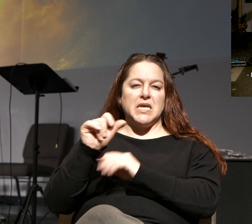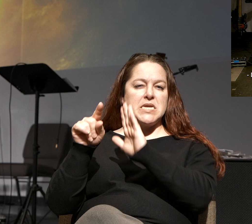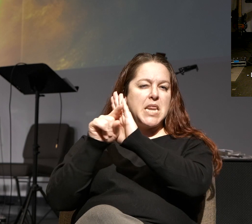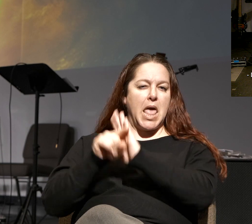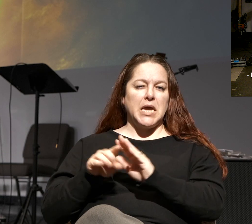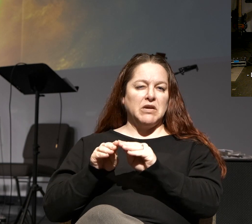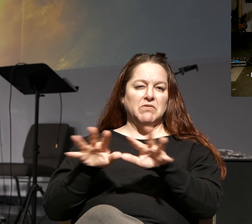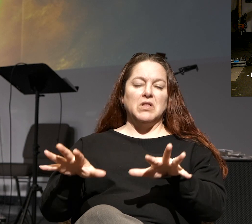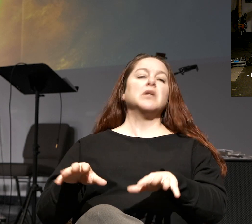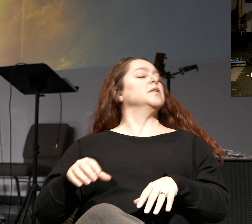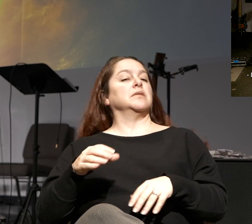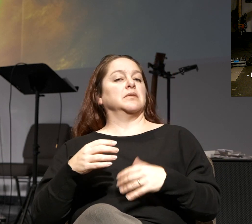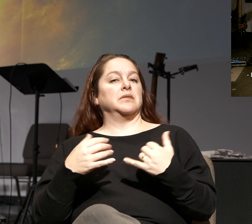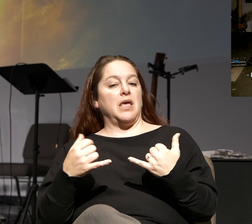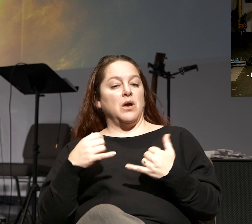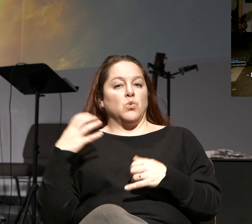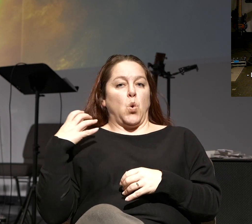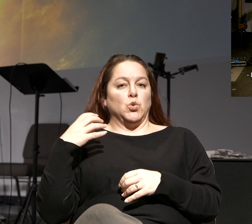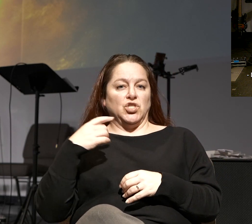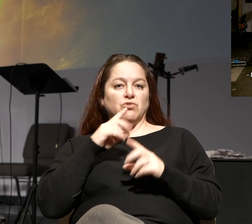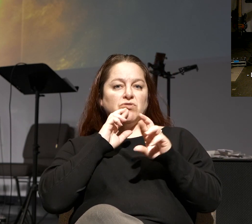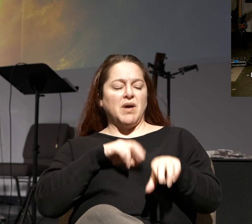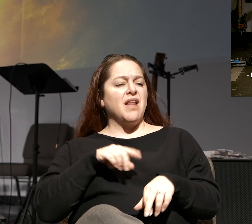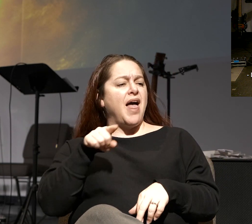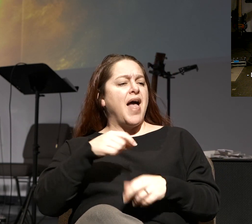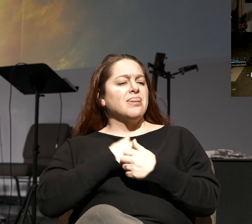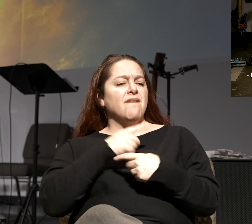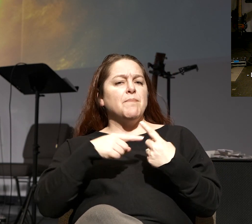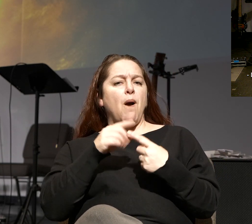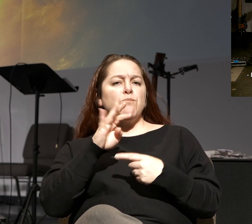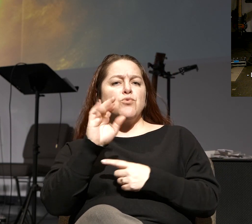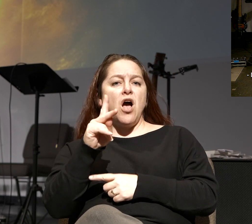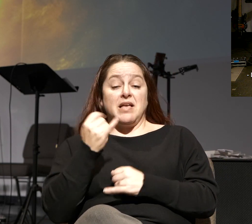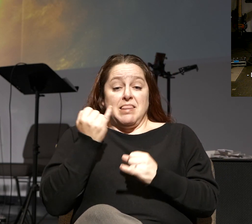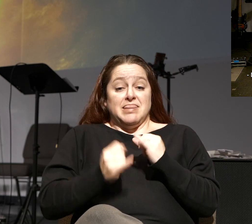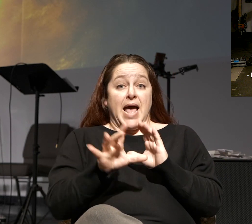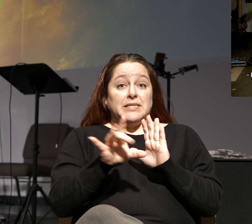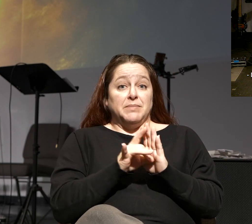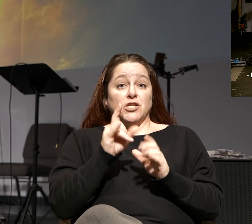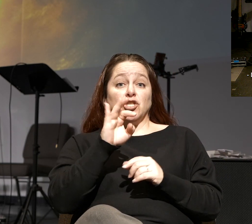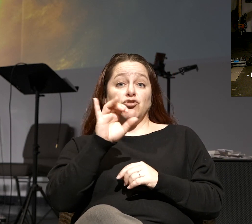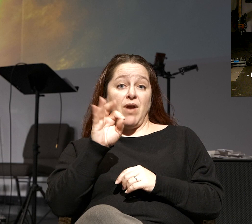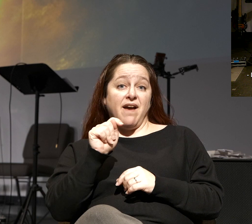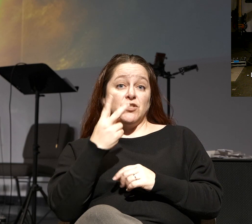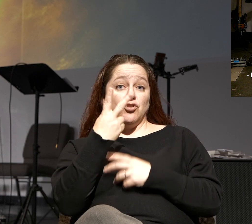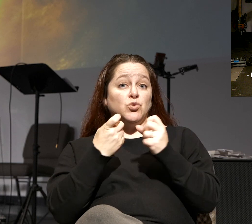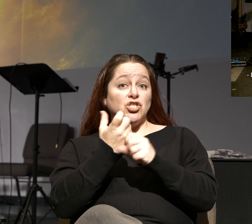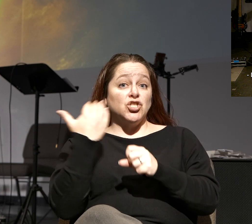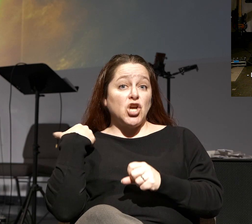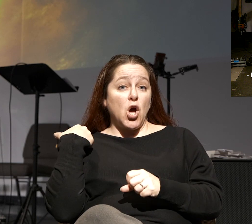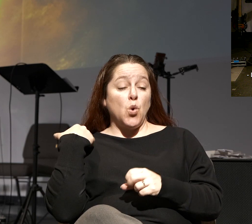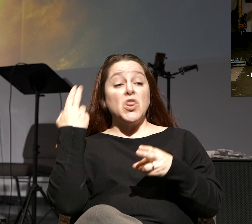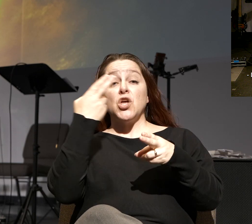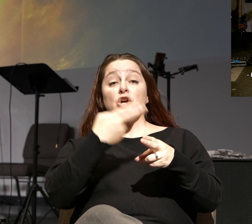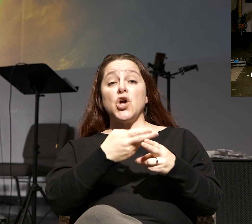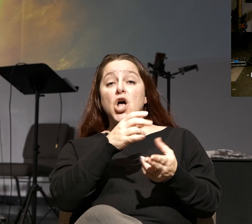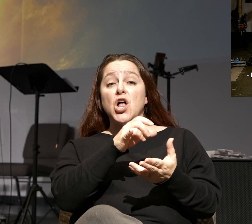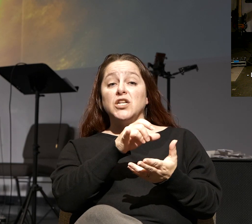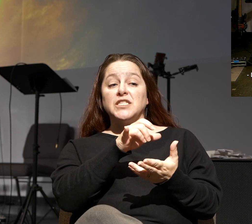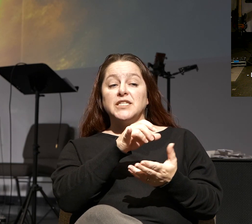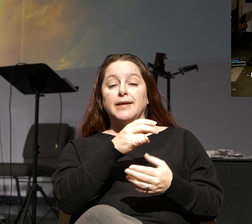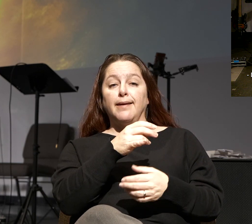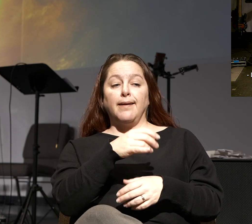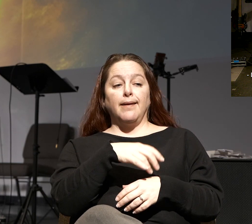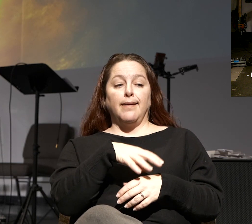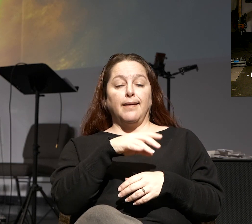And so this is what Kyle Shanahan said. This is what I love about Brock. Last pick in the draft two years ago, and they called him